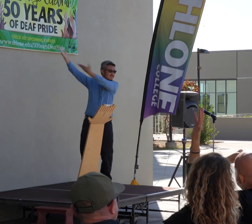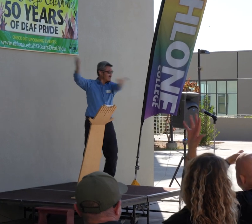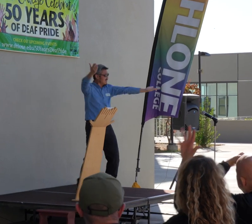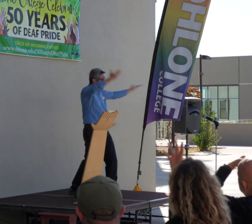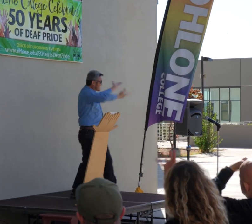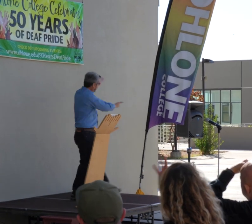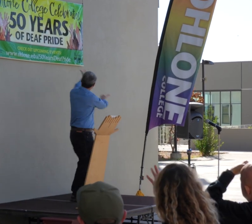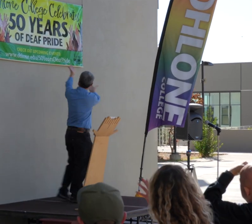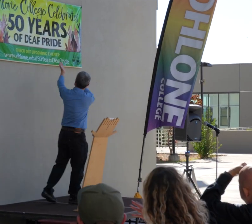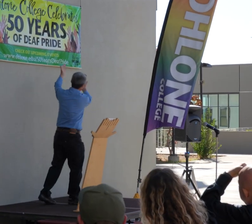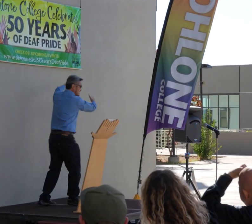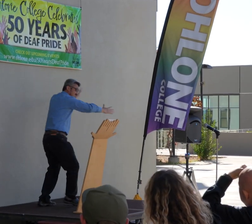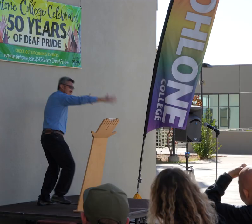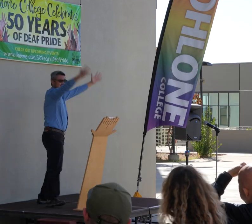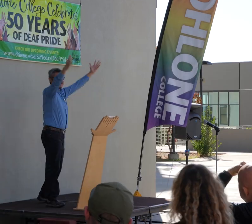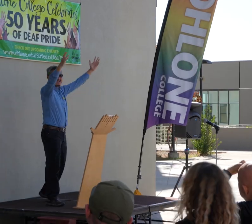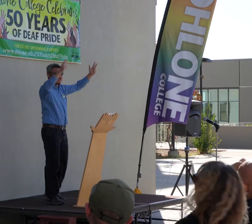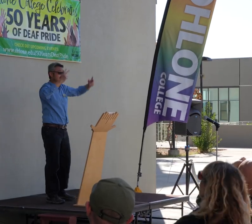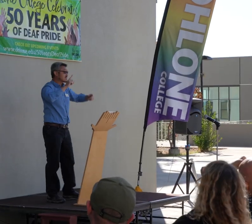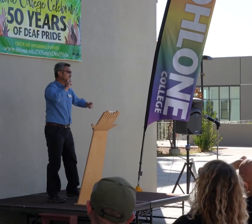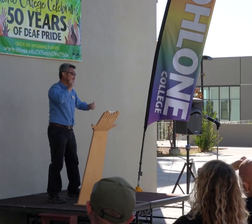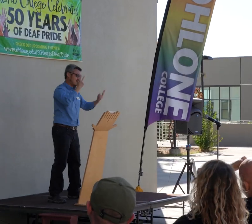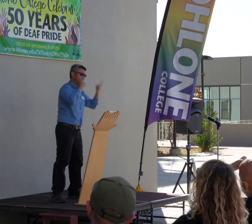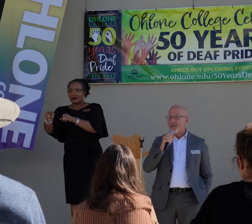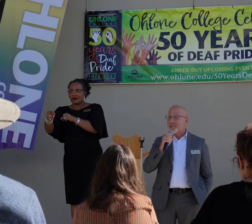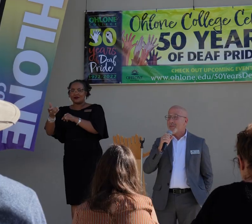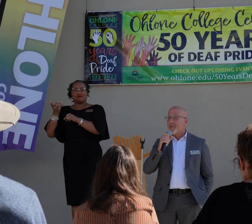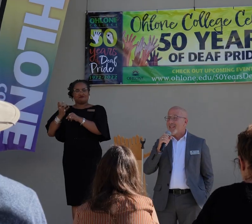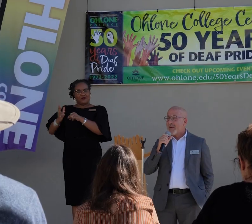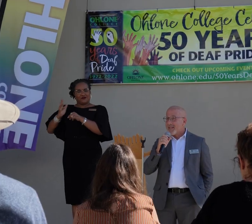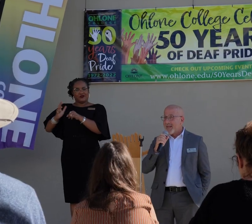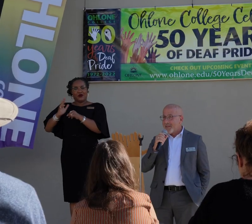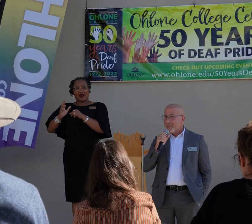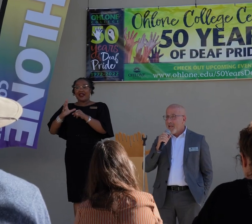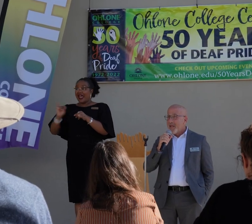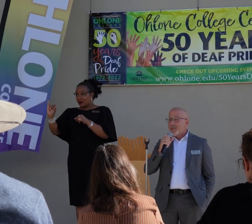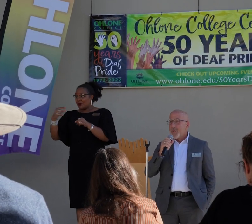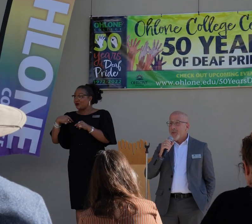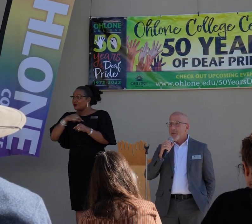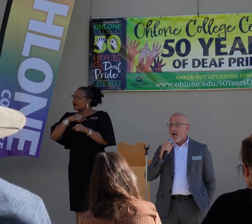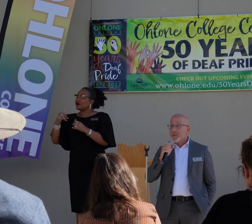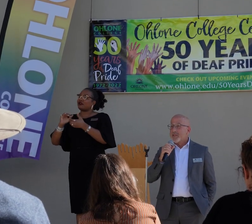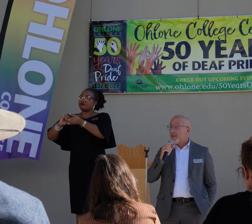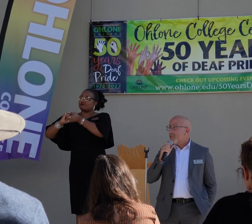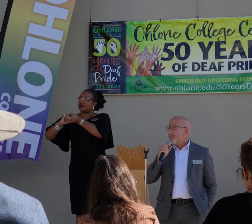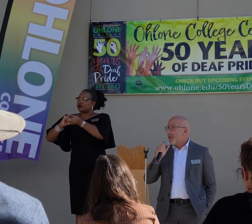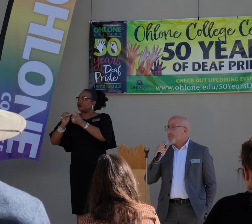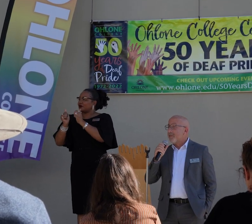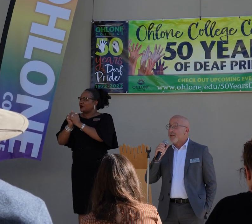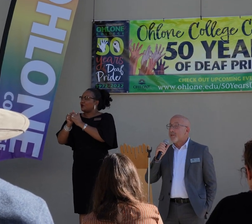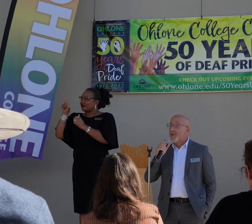The 50 years of Deaf Pride means that we have been here on campus for 50 years.